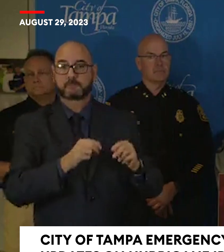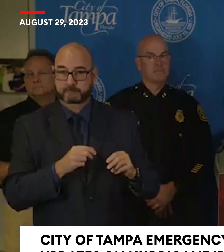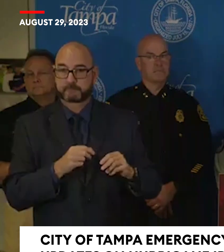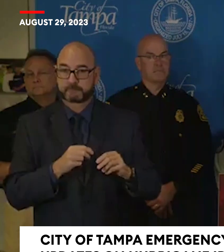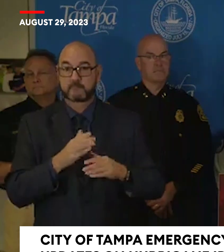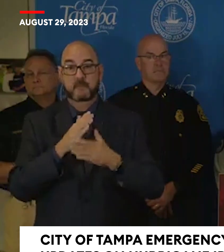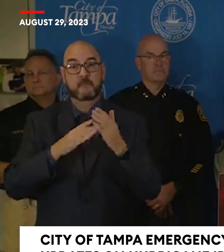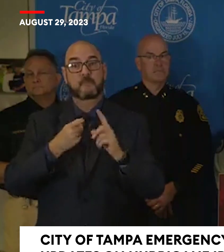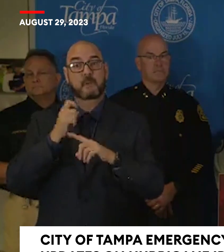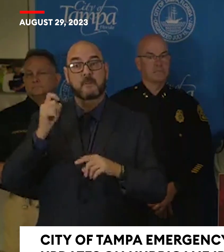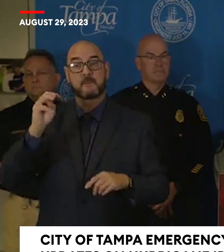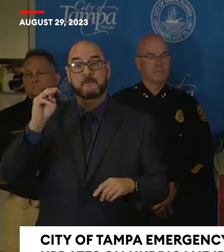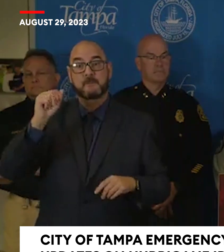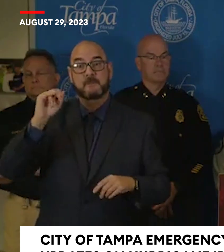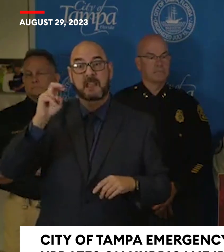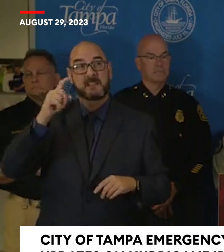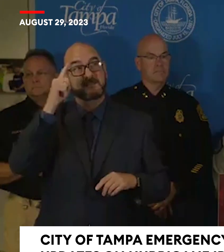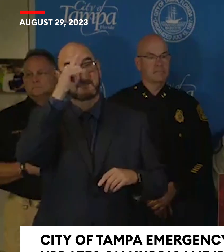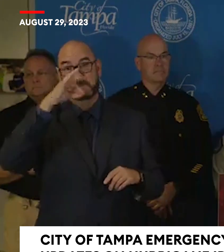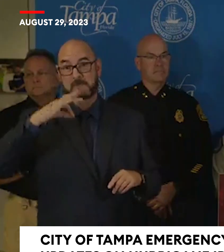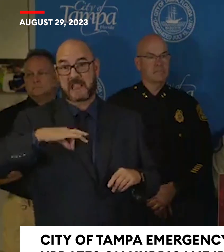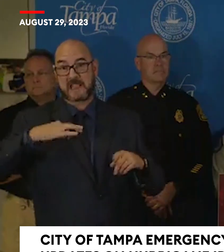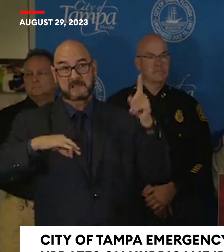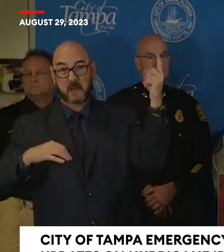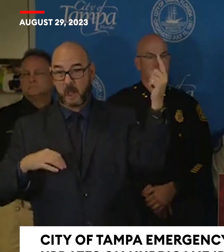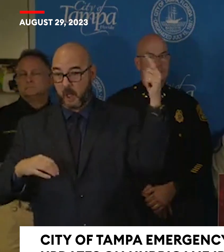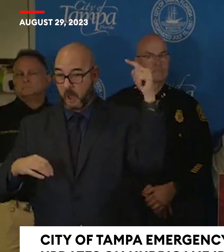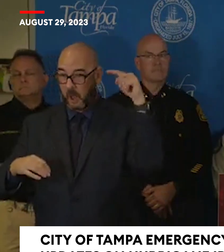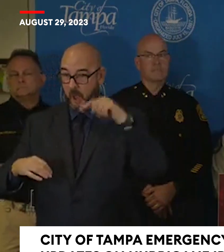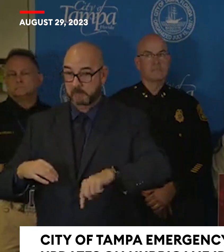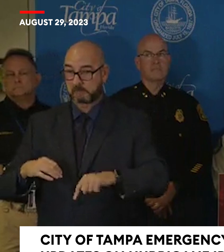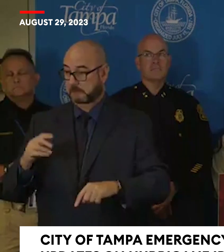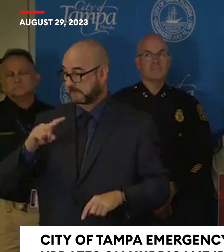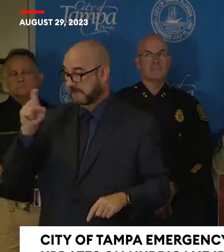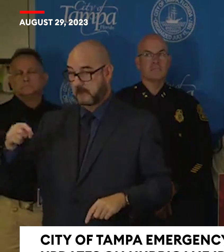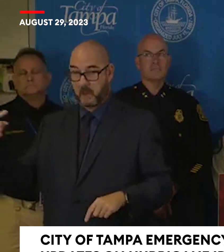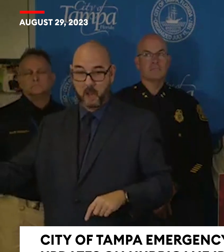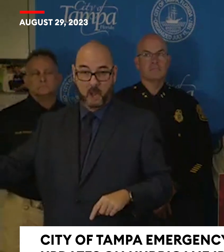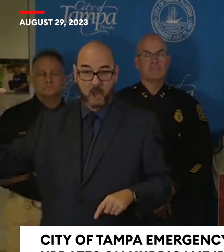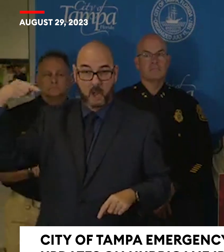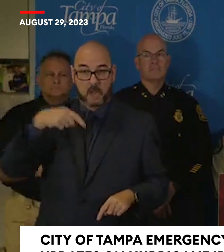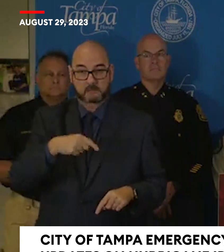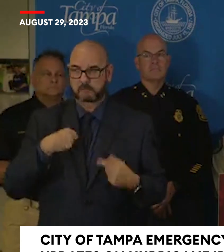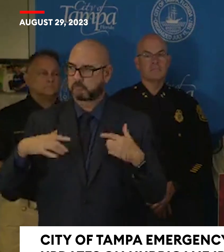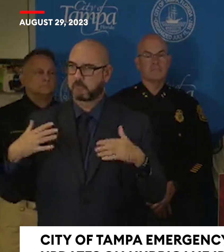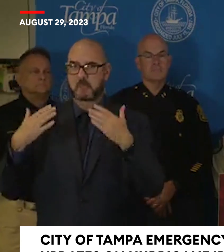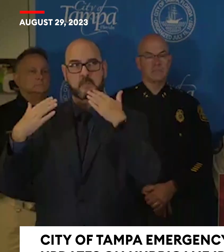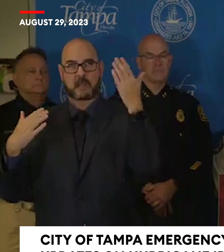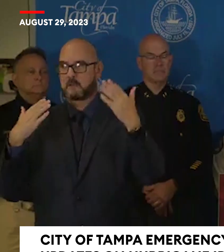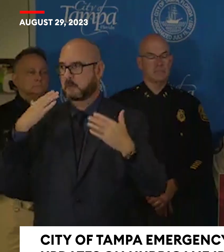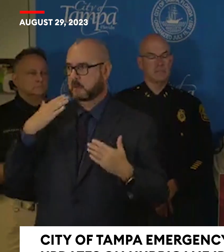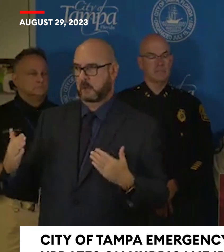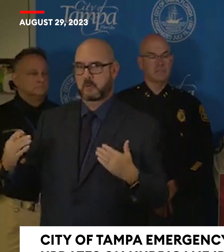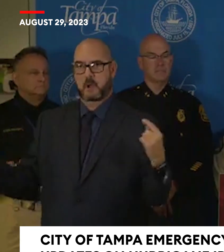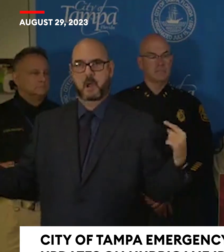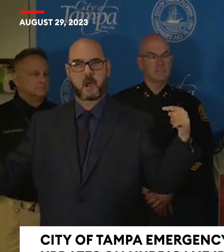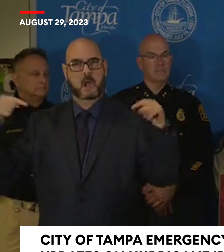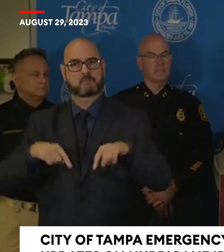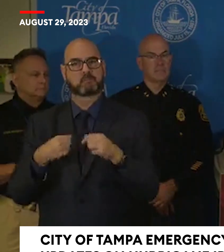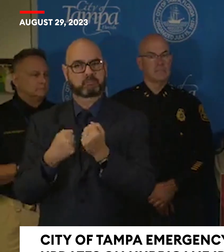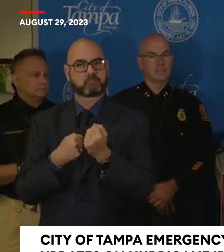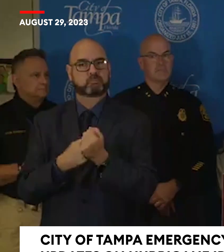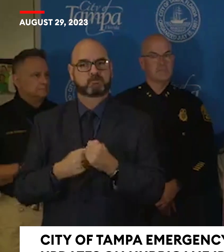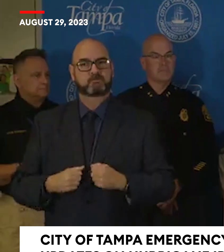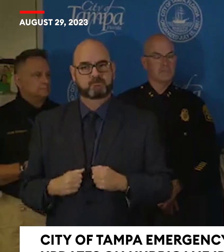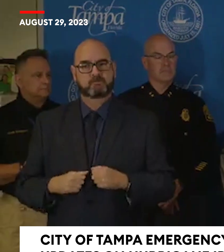Texas to come help us, and we're very grateful for their help. Our crews will work around the clock after the storm passes to restore your power. In